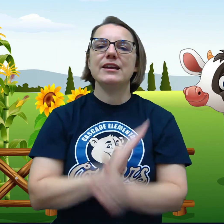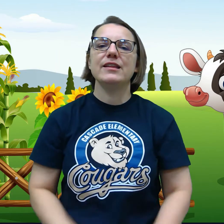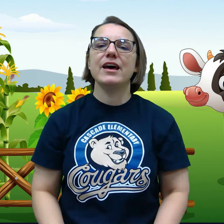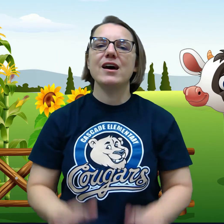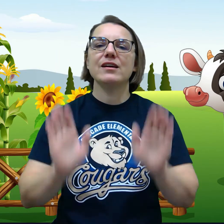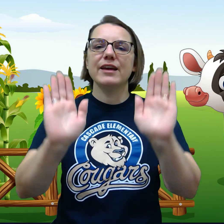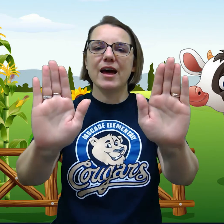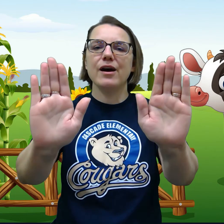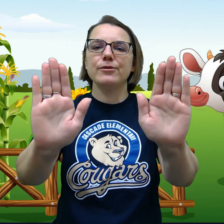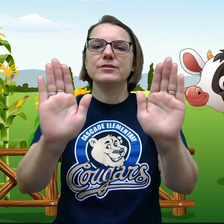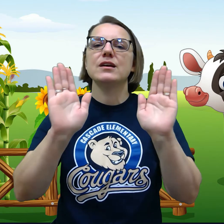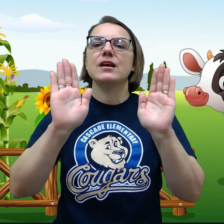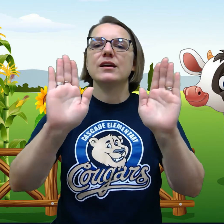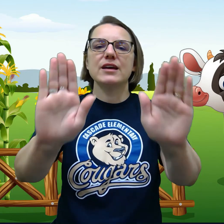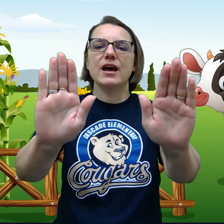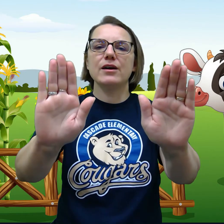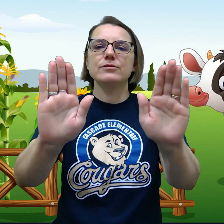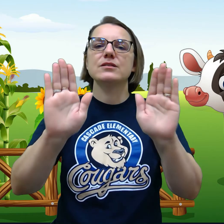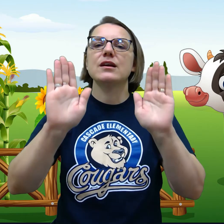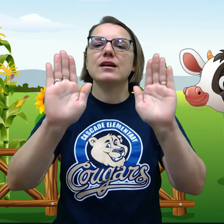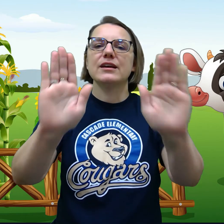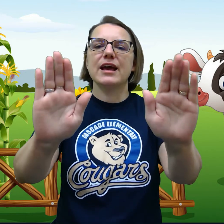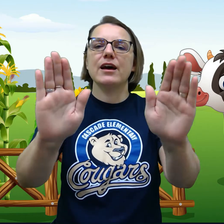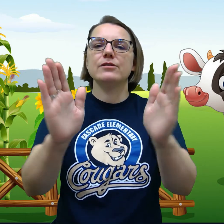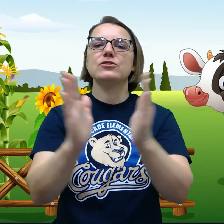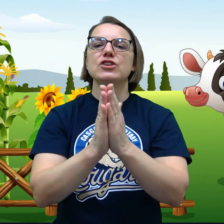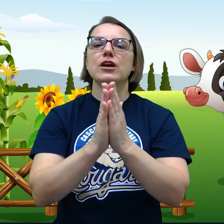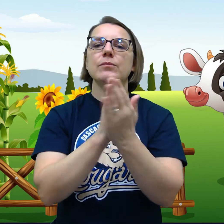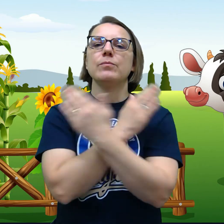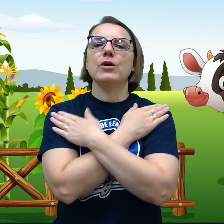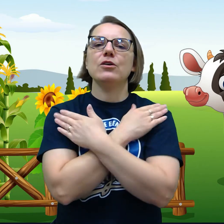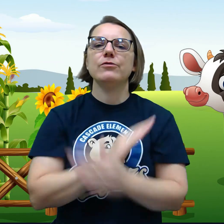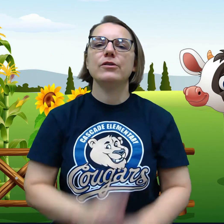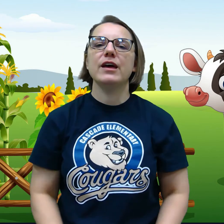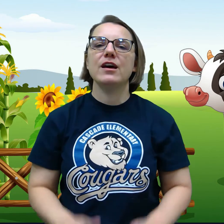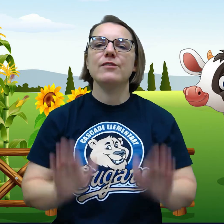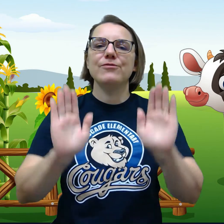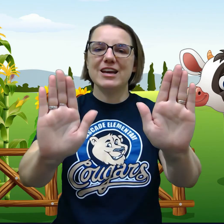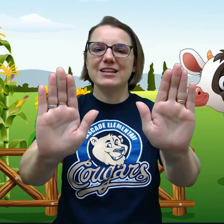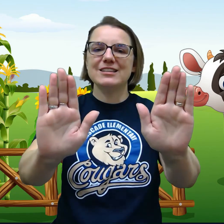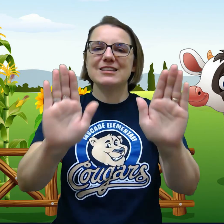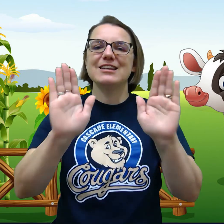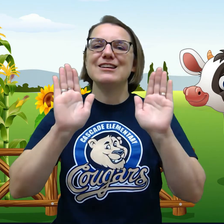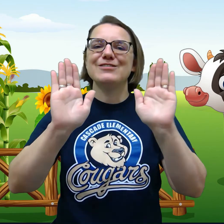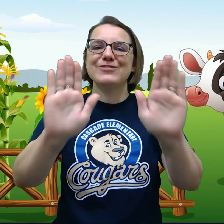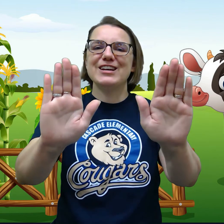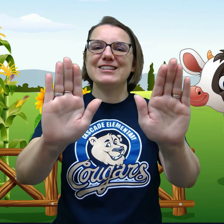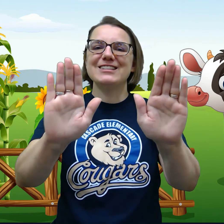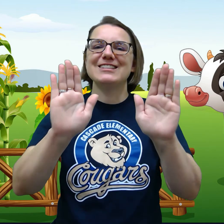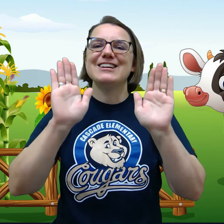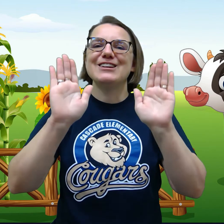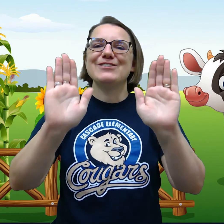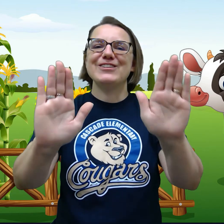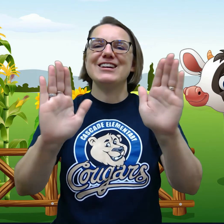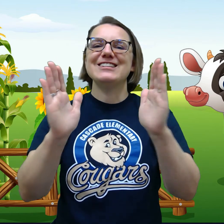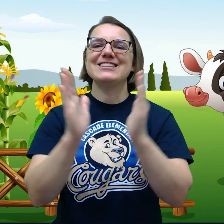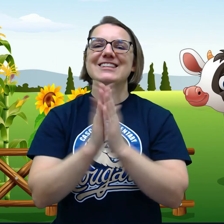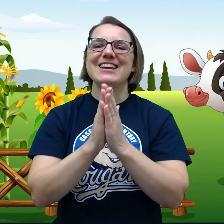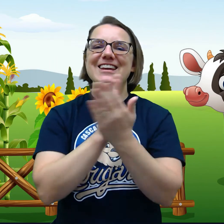the cows, cows, cows jump over the fence, fence, fence. They